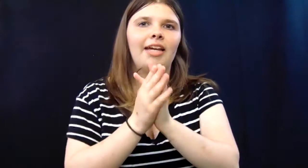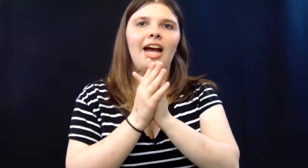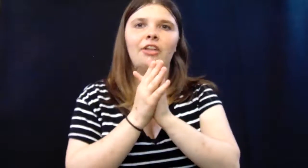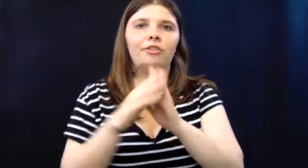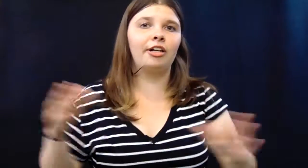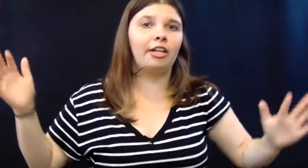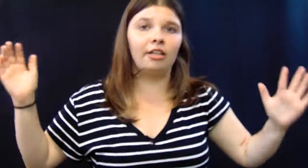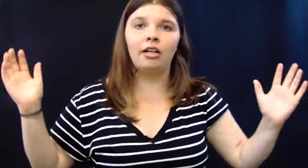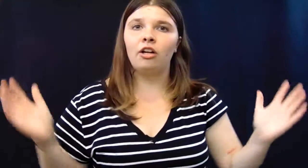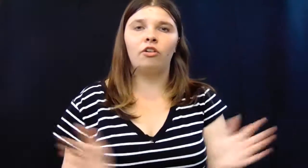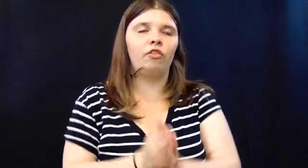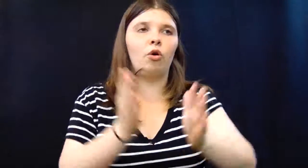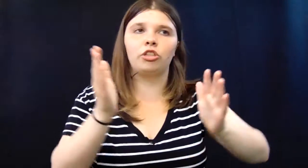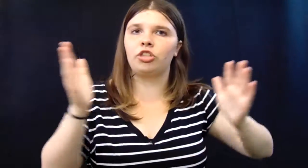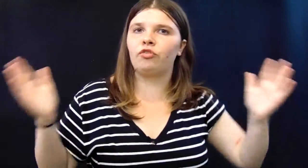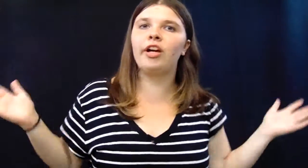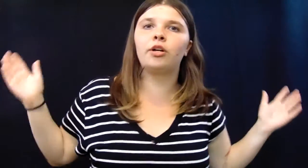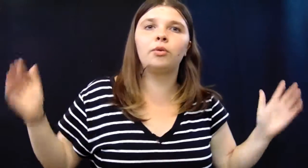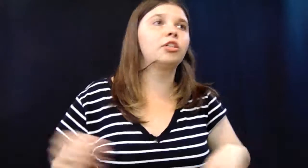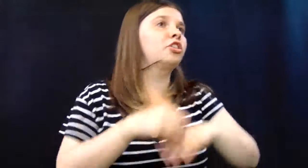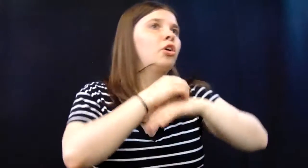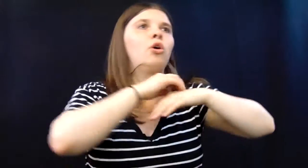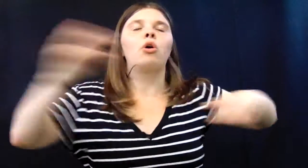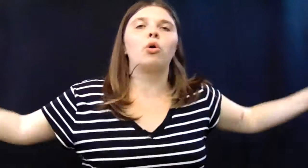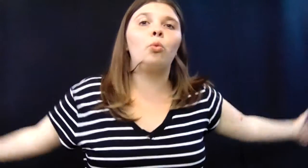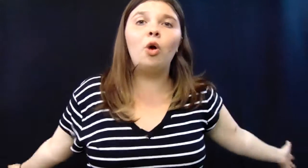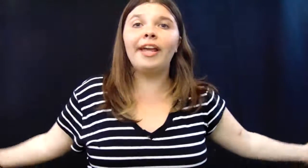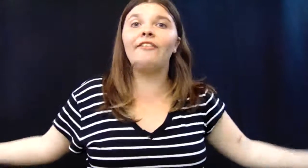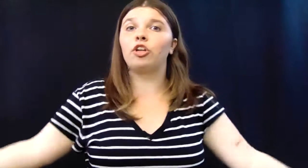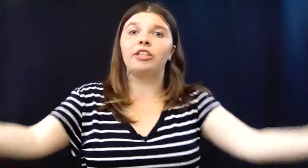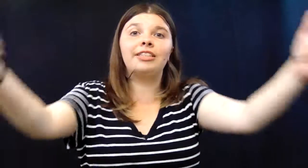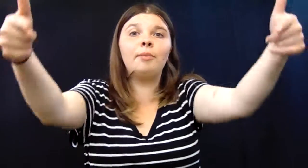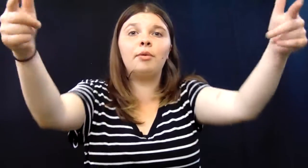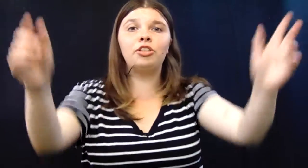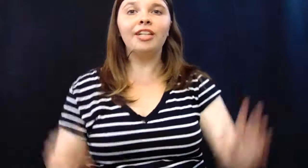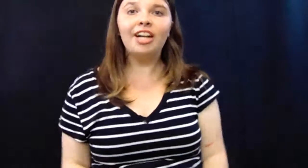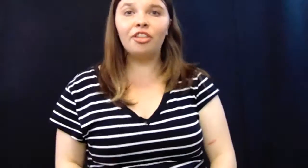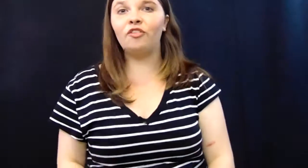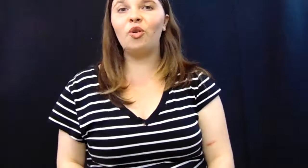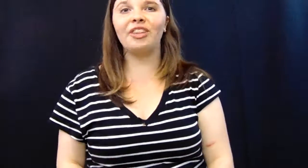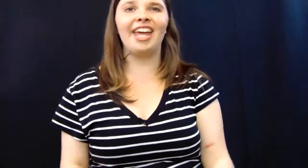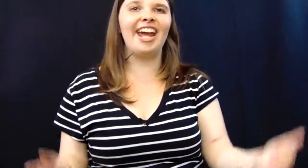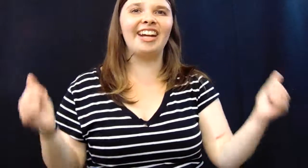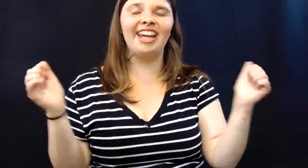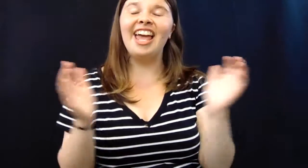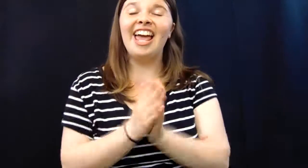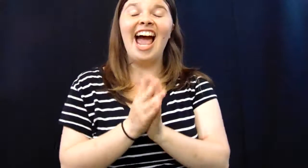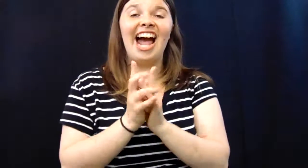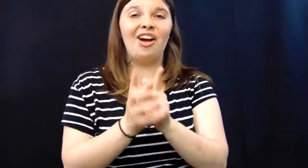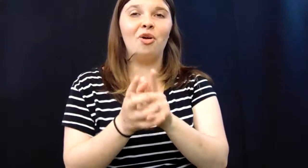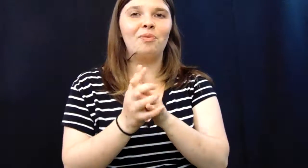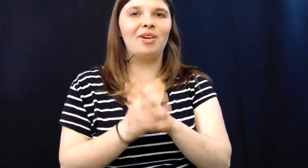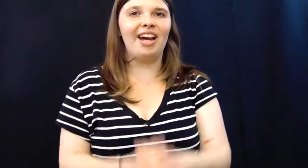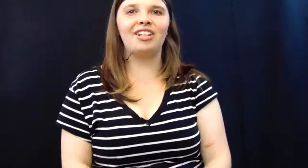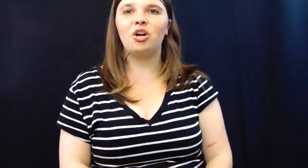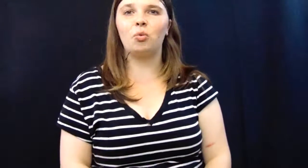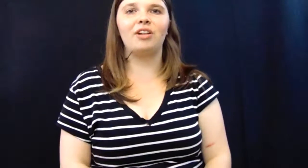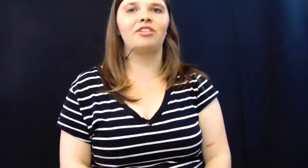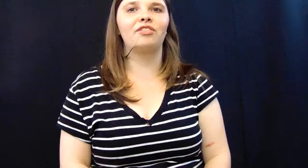gathering, or just fireworks, or whatever. Tell me what you did on the 4th, and I hope you had a wonderful